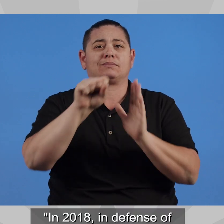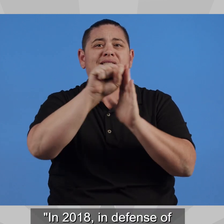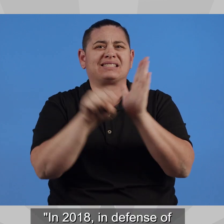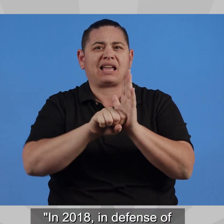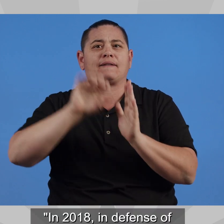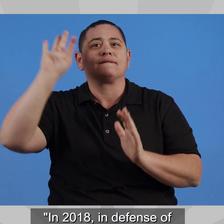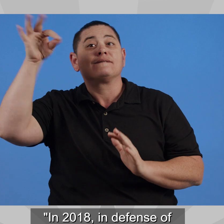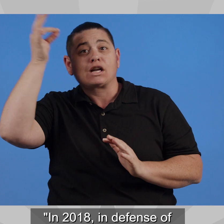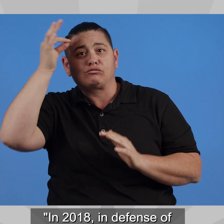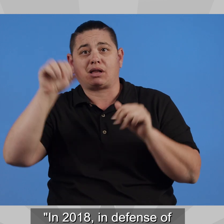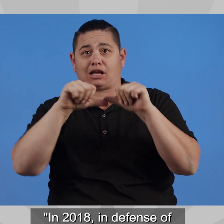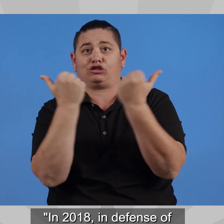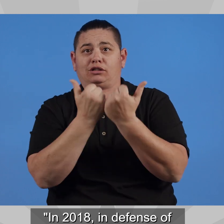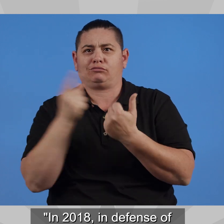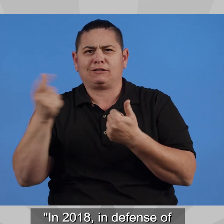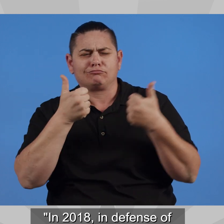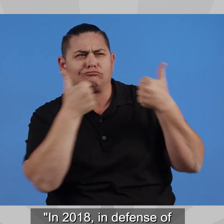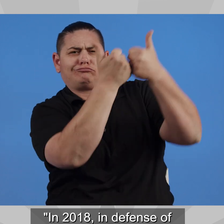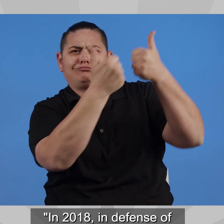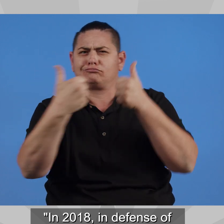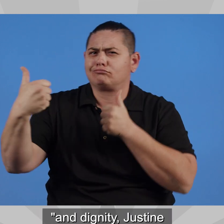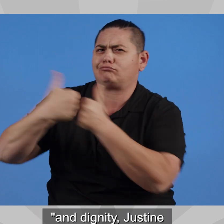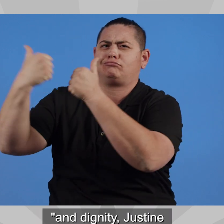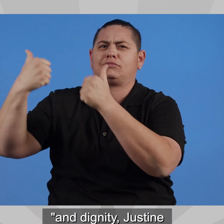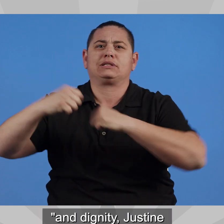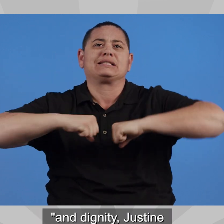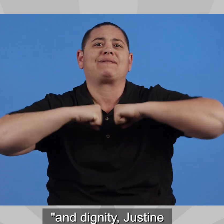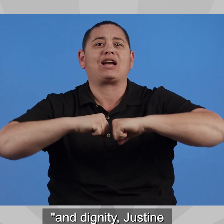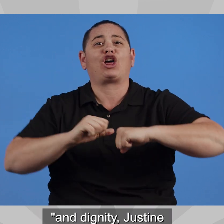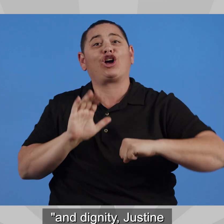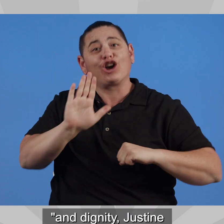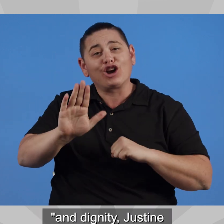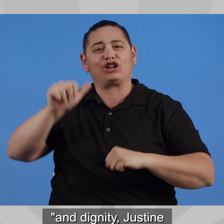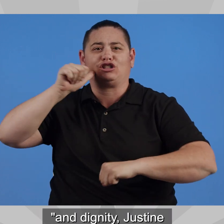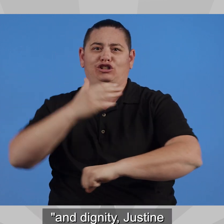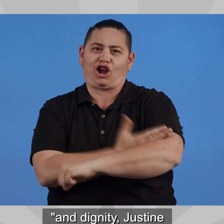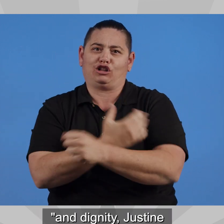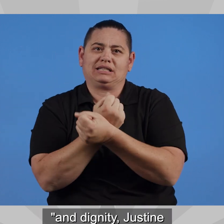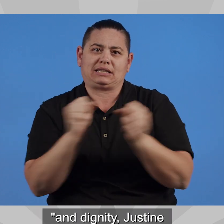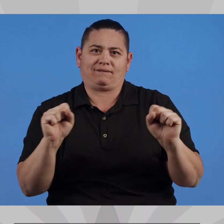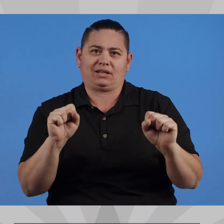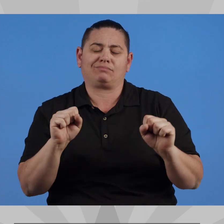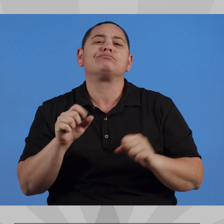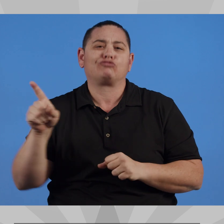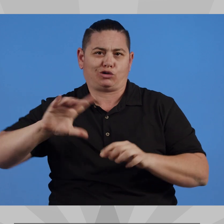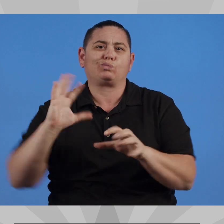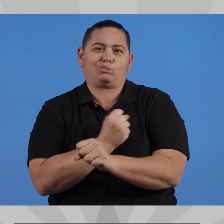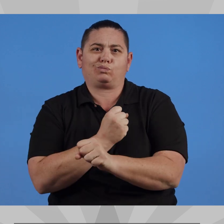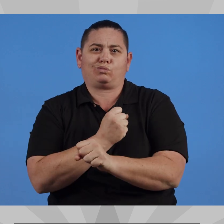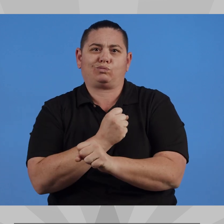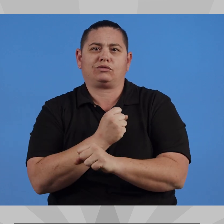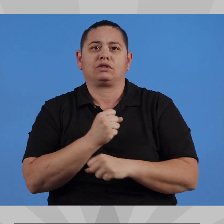In 2018, in defense of her own daughter's safety and dignity, Justine challenged both state and federal